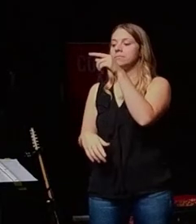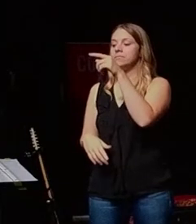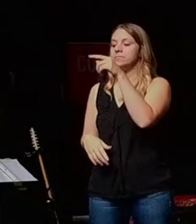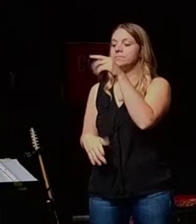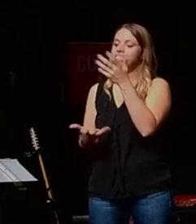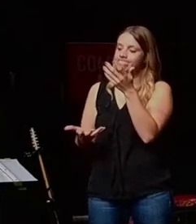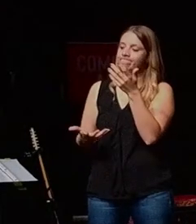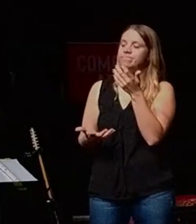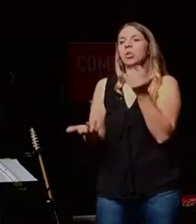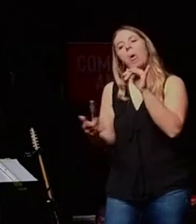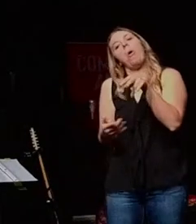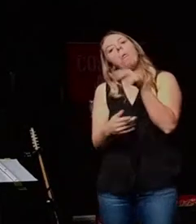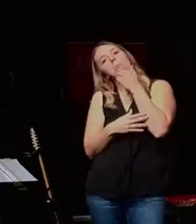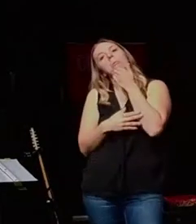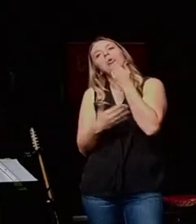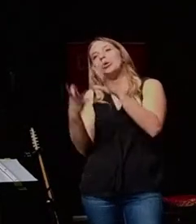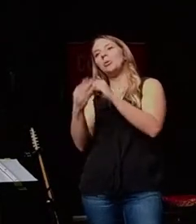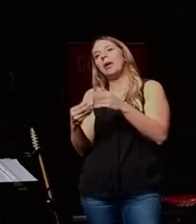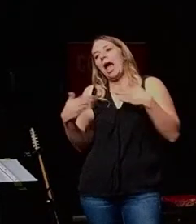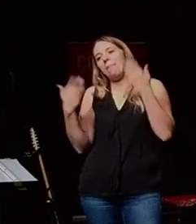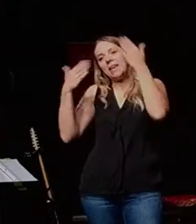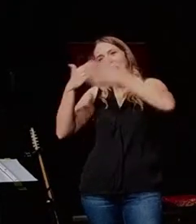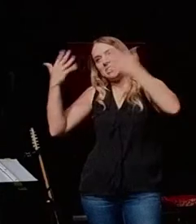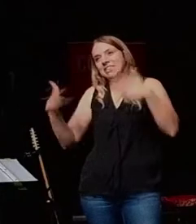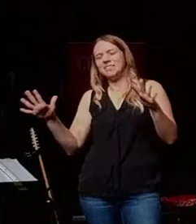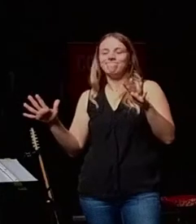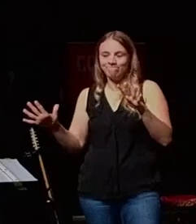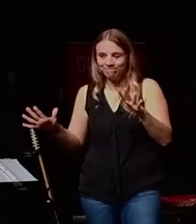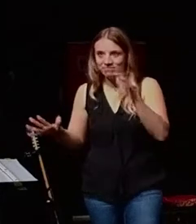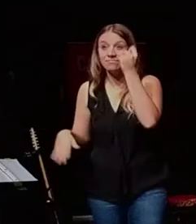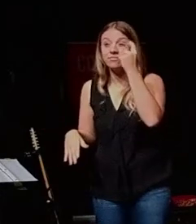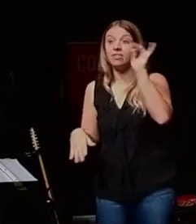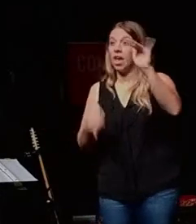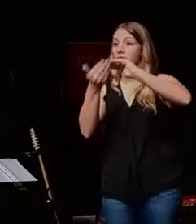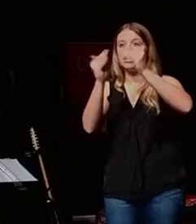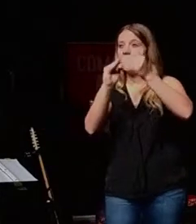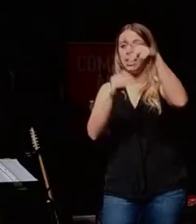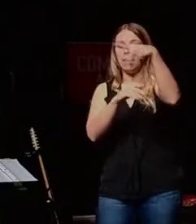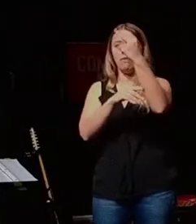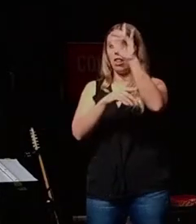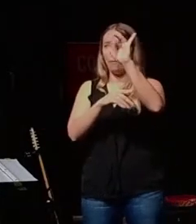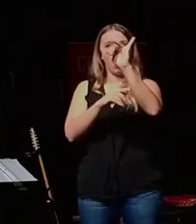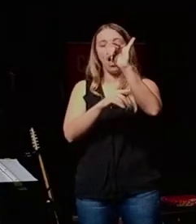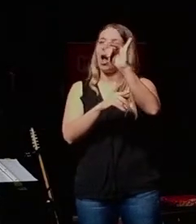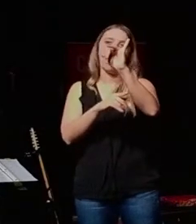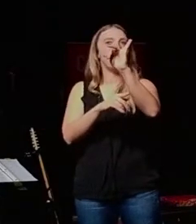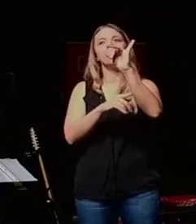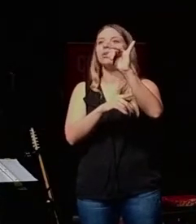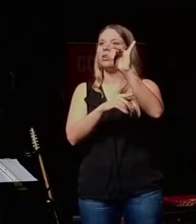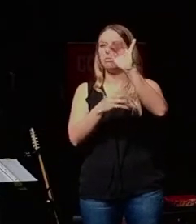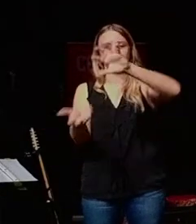you go, oh, that's a great story. That's a happy ending. It's not a happy ending because in Philippi, literally, they didn't even leave the city before there was a